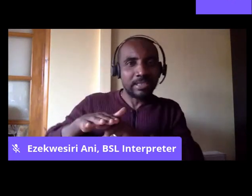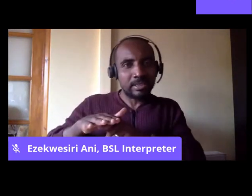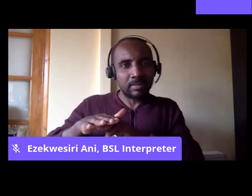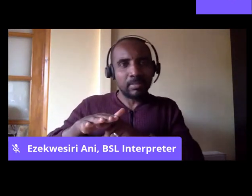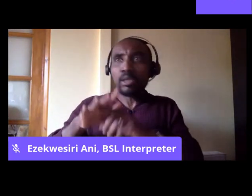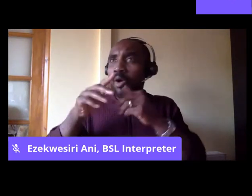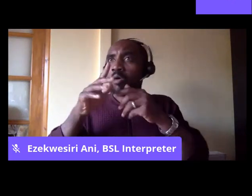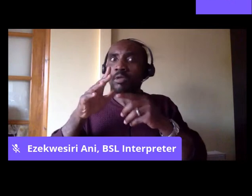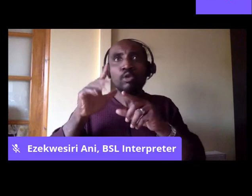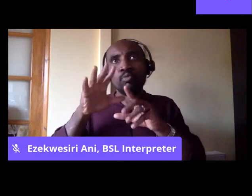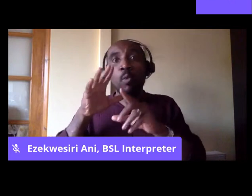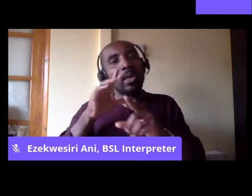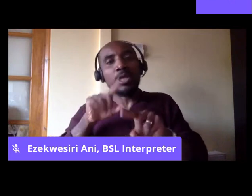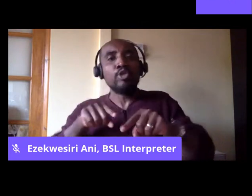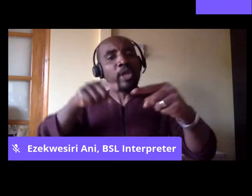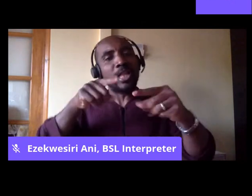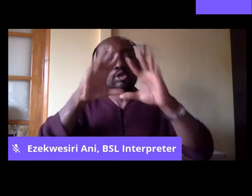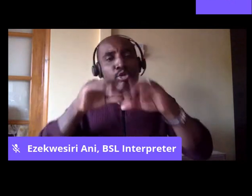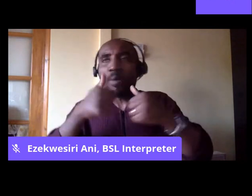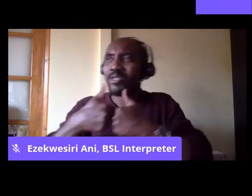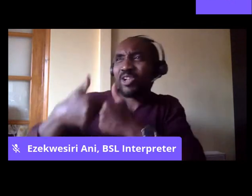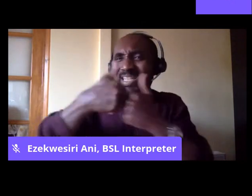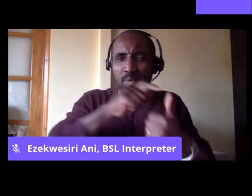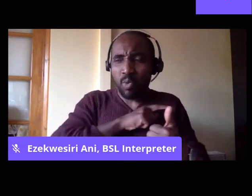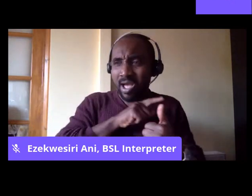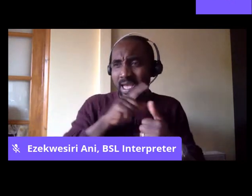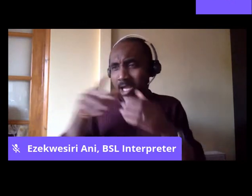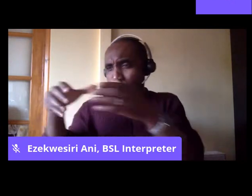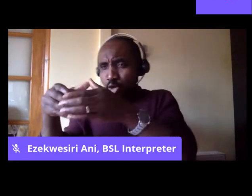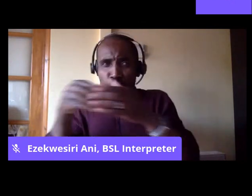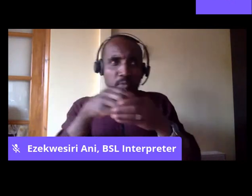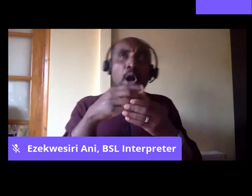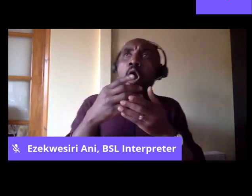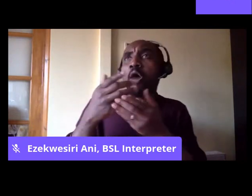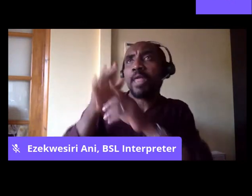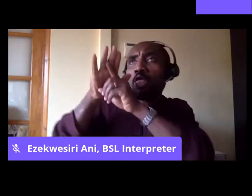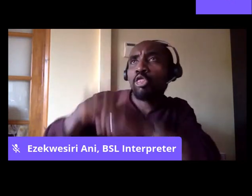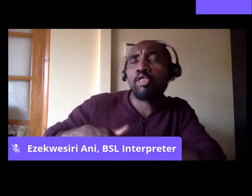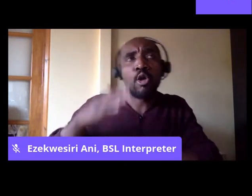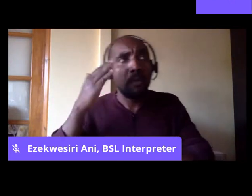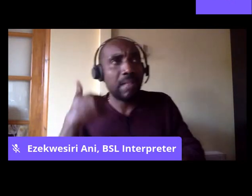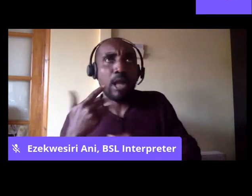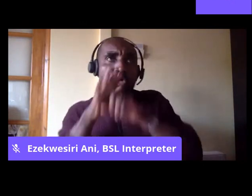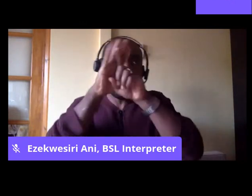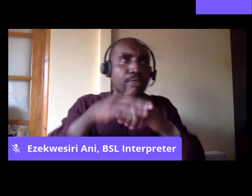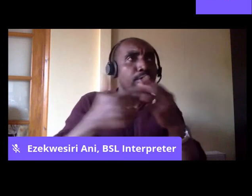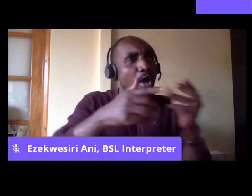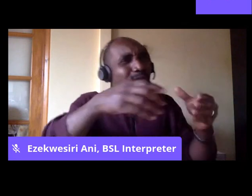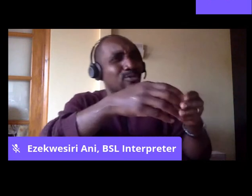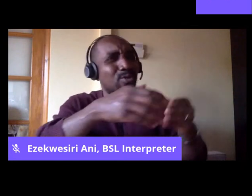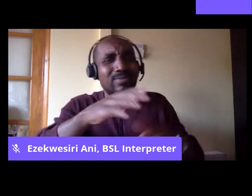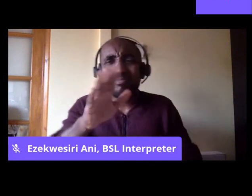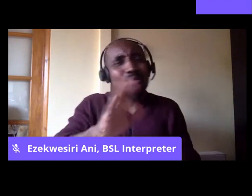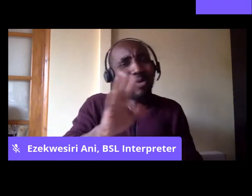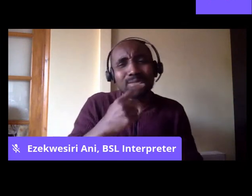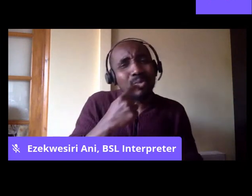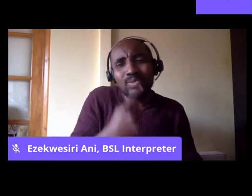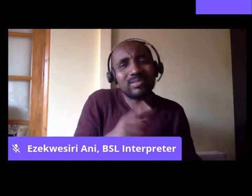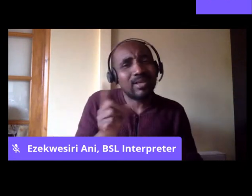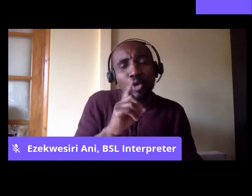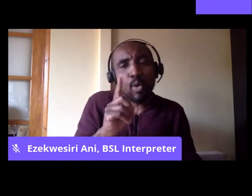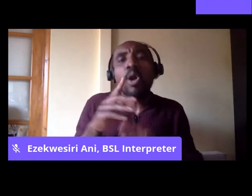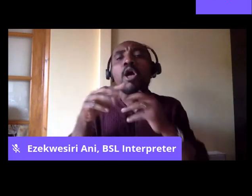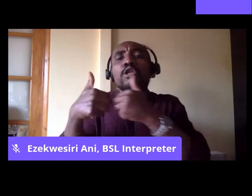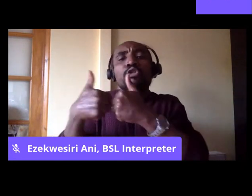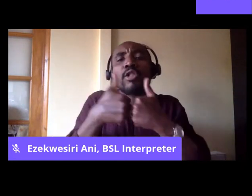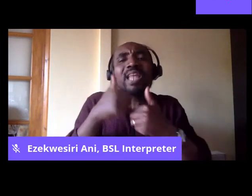solidarity because you believe that these groups are anti-black or these groups are anti-this or anti-that. The reality is that building solidarity